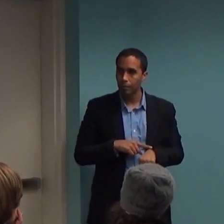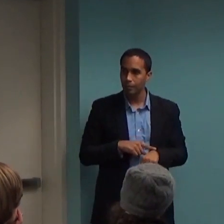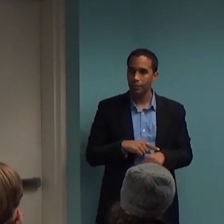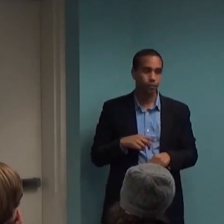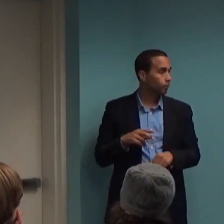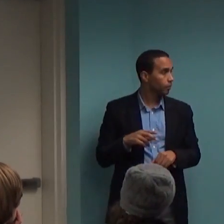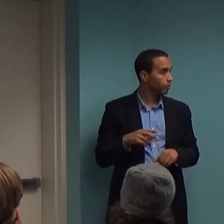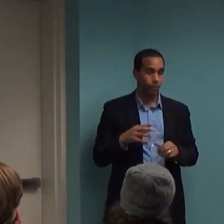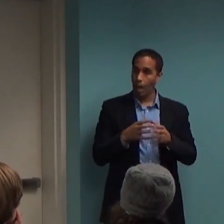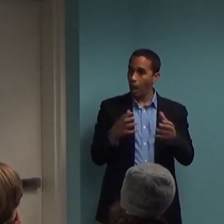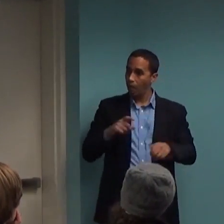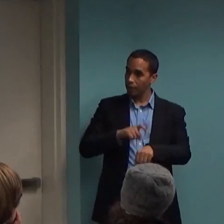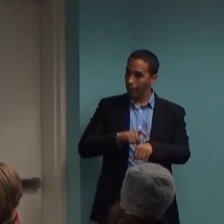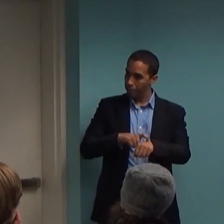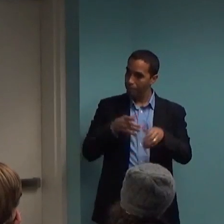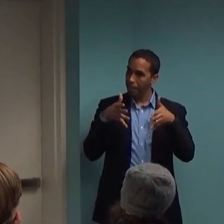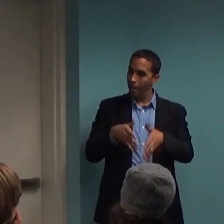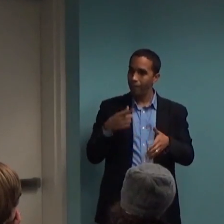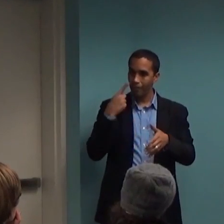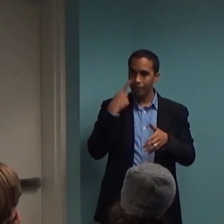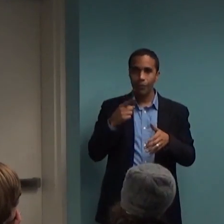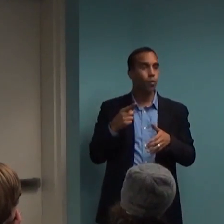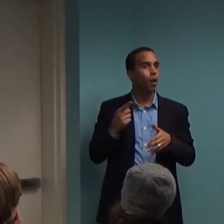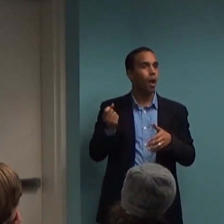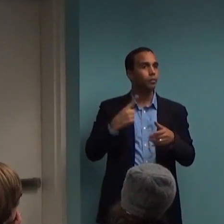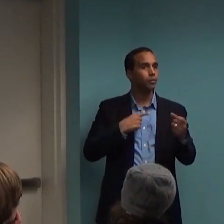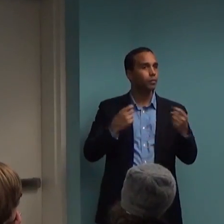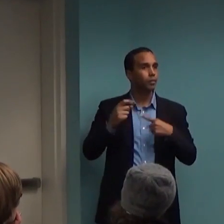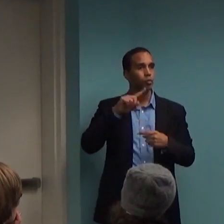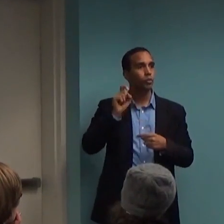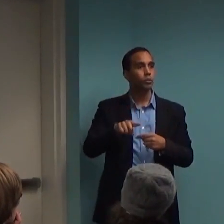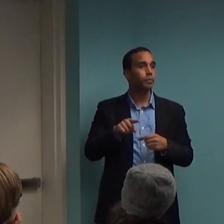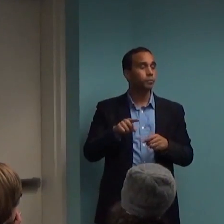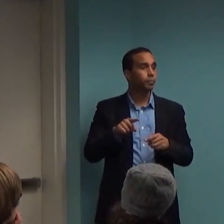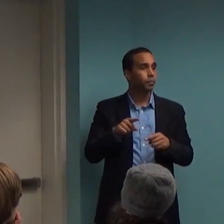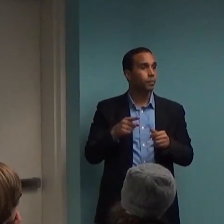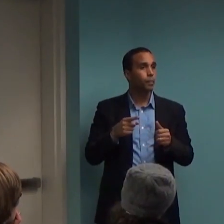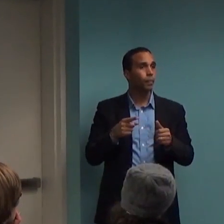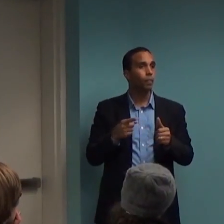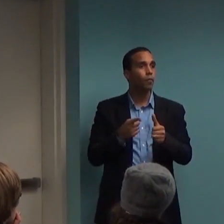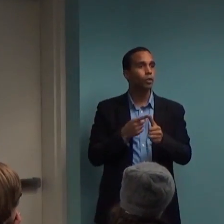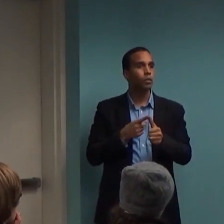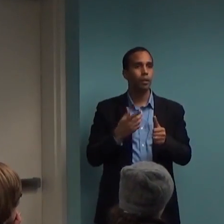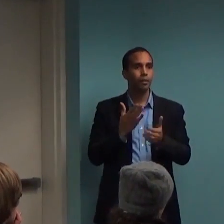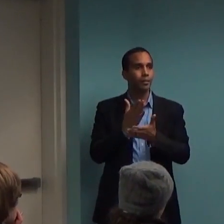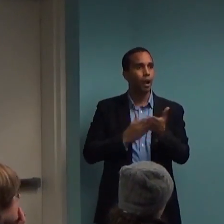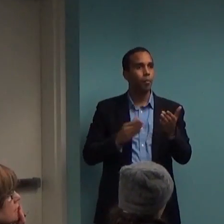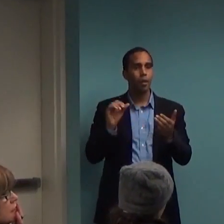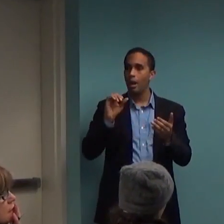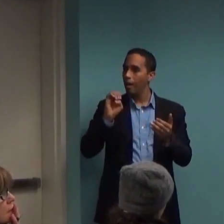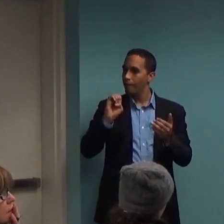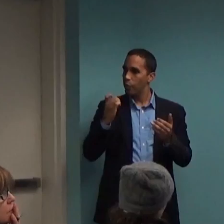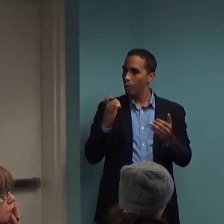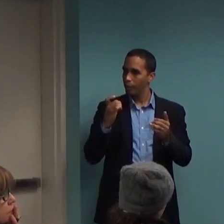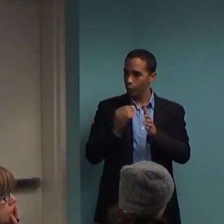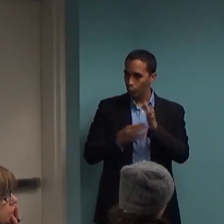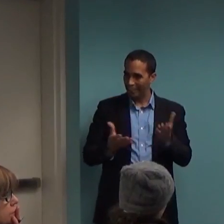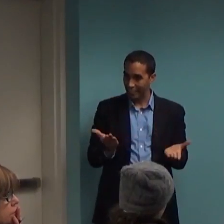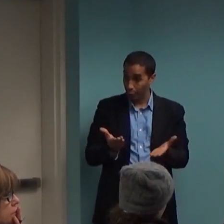of time left for questions. I wanted to make sure it was informal. But before I do, so I have some former students invited here. And so I always tell people to do this, a little